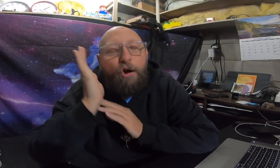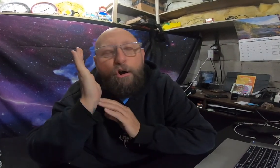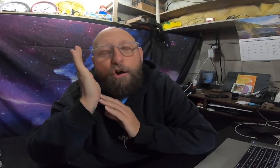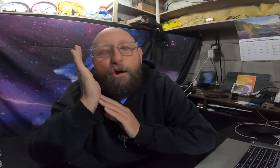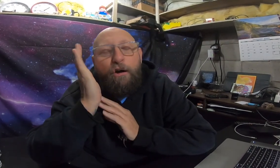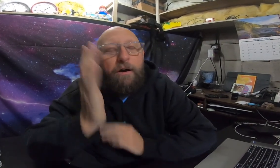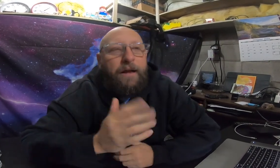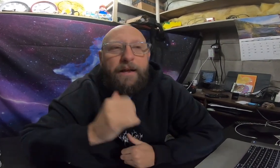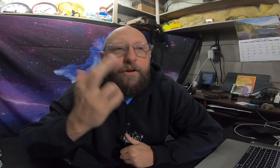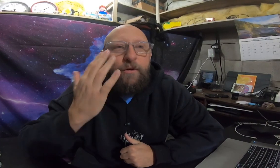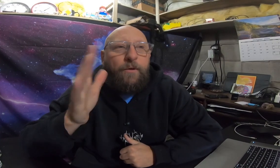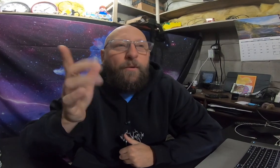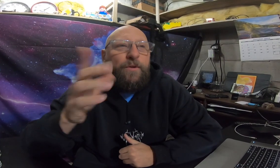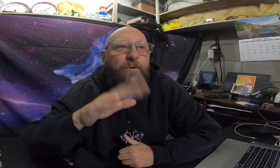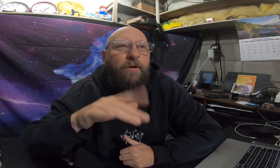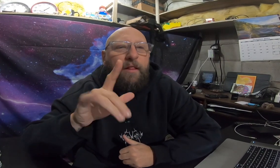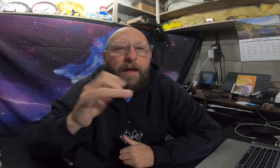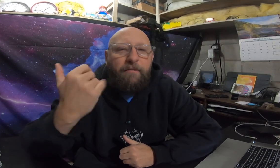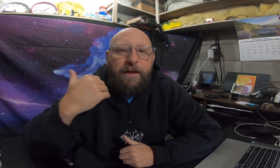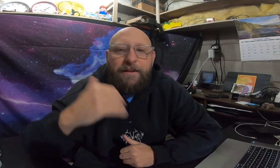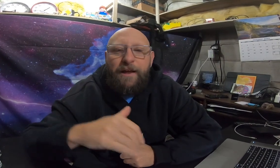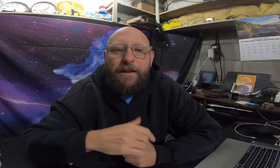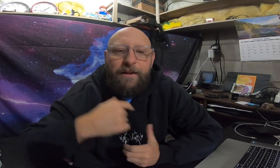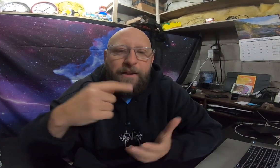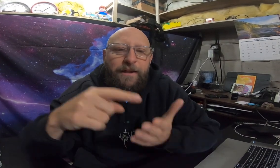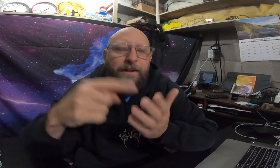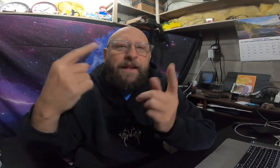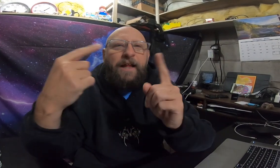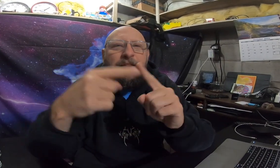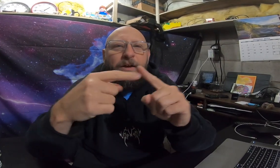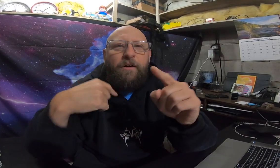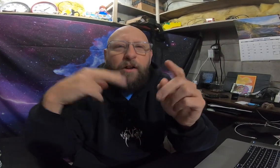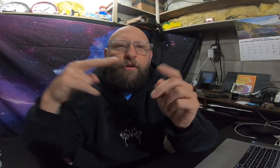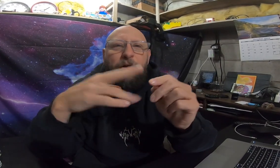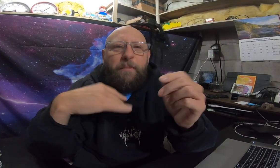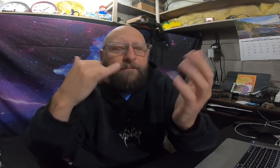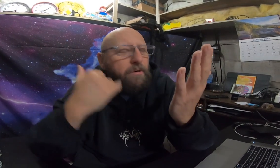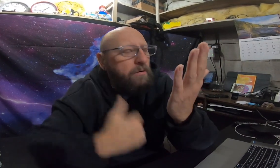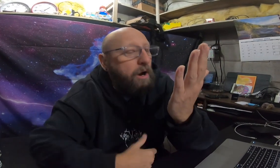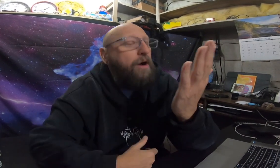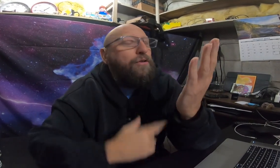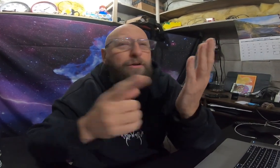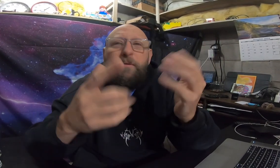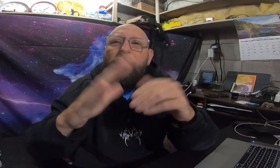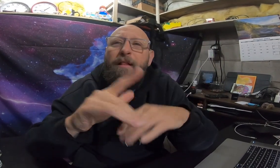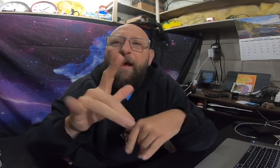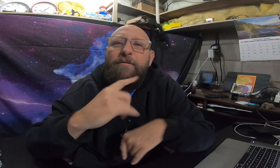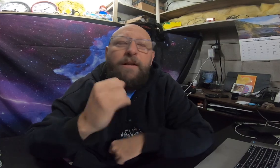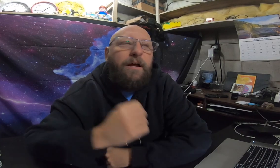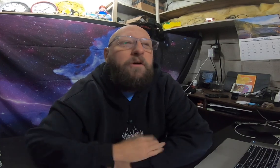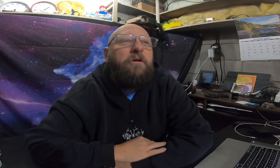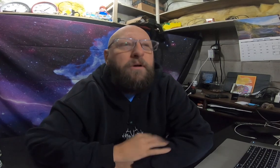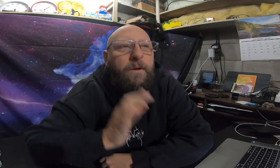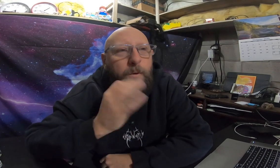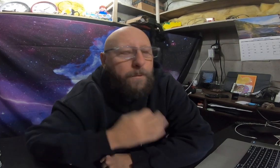and you know she went on live last night until i look at my phone oh you want to live yeah cool